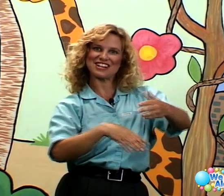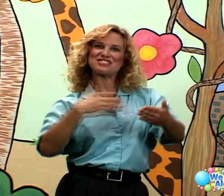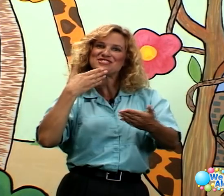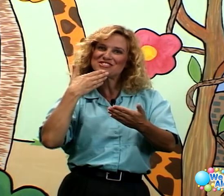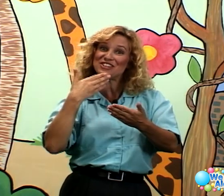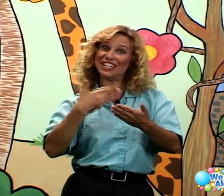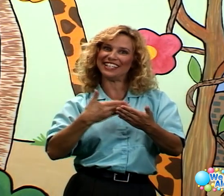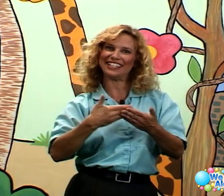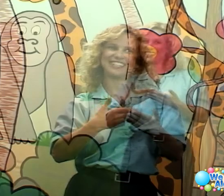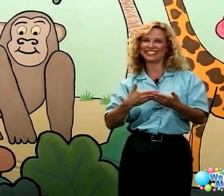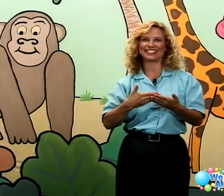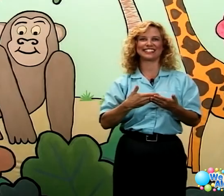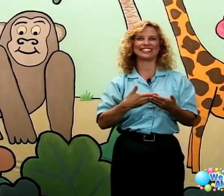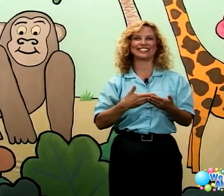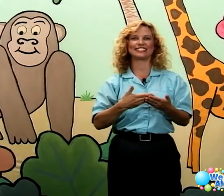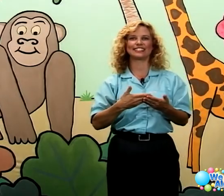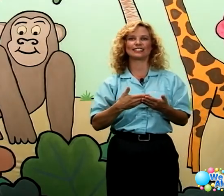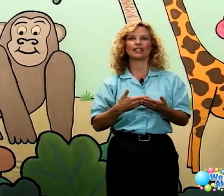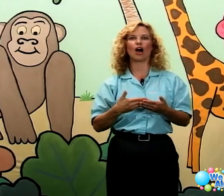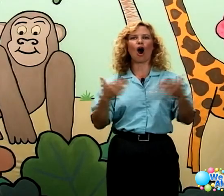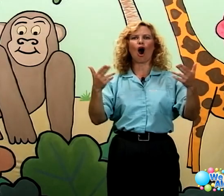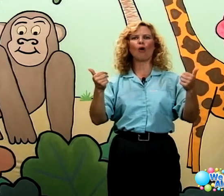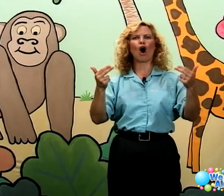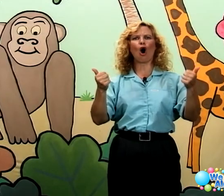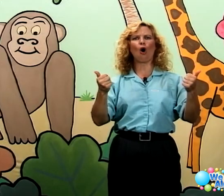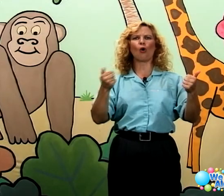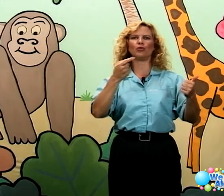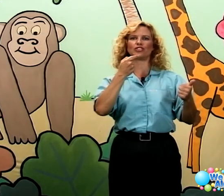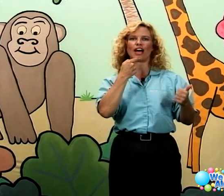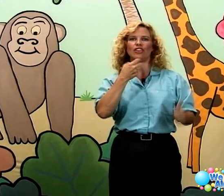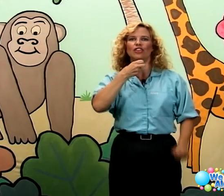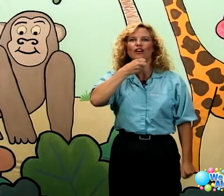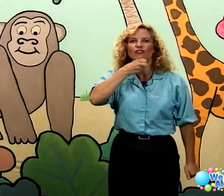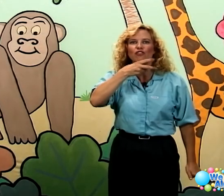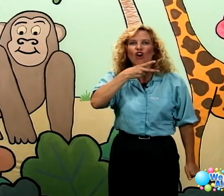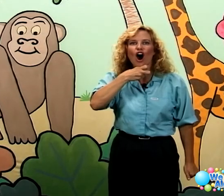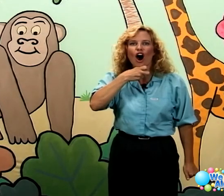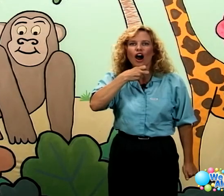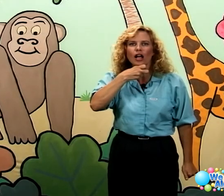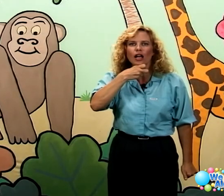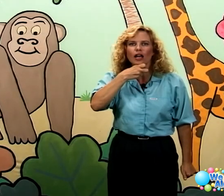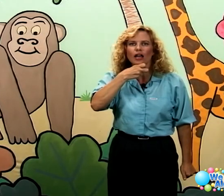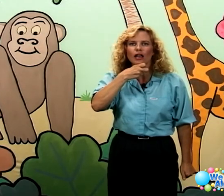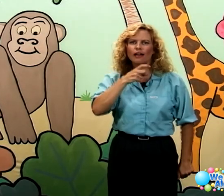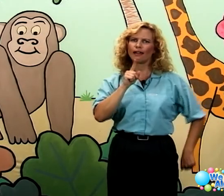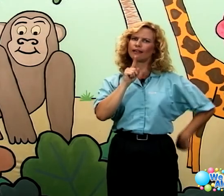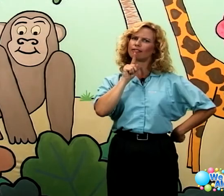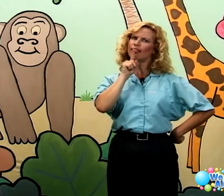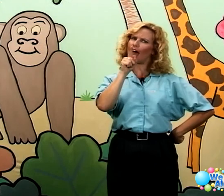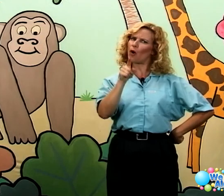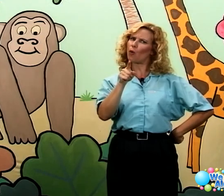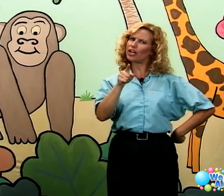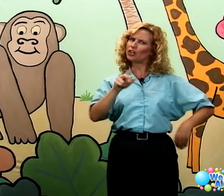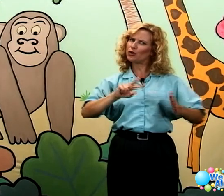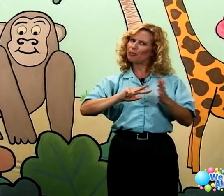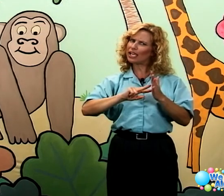Good. Good. Ho, ho, said the frog. Is that what you mean?